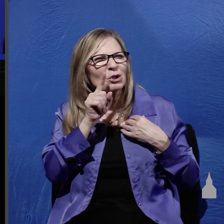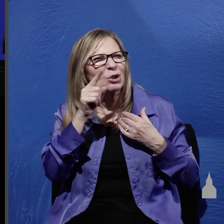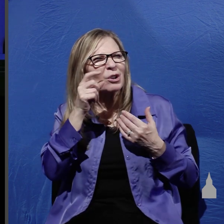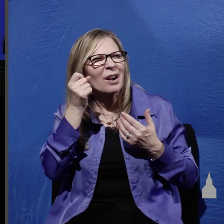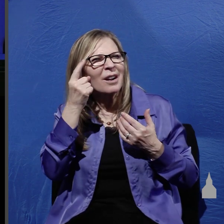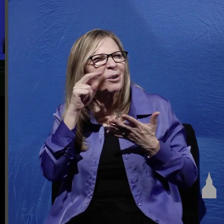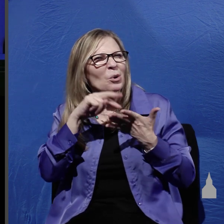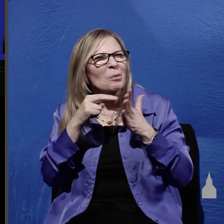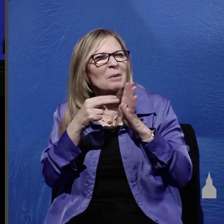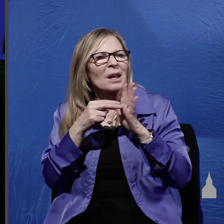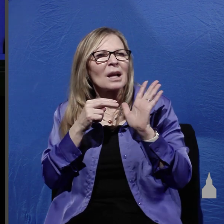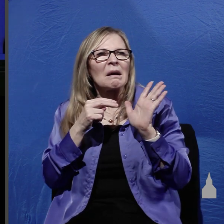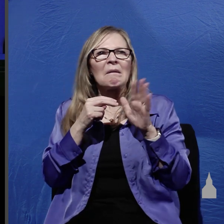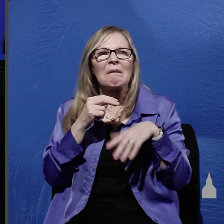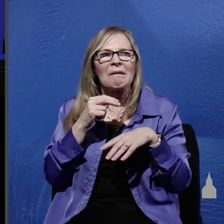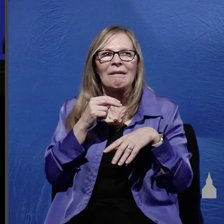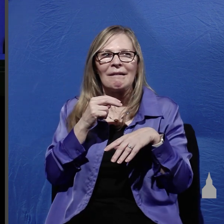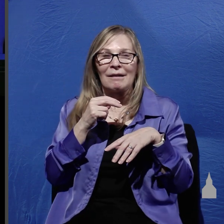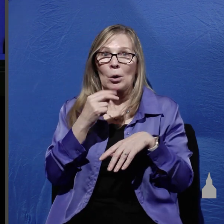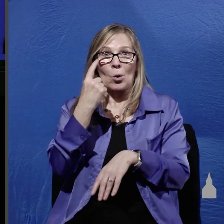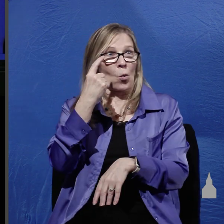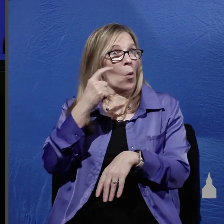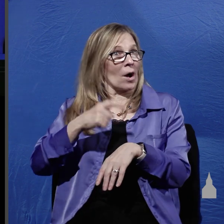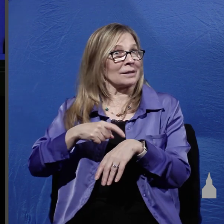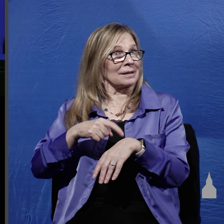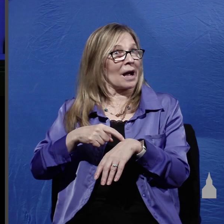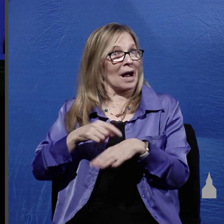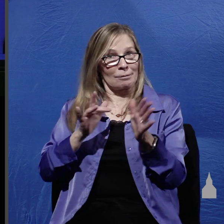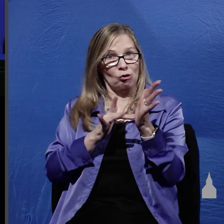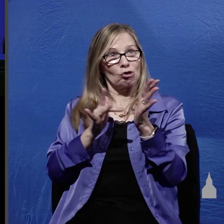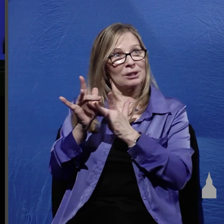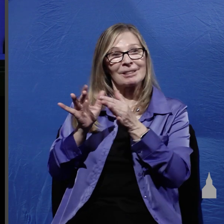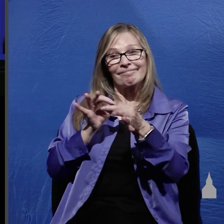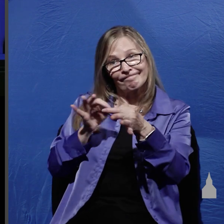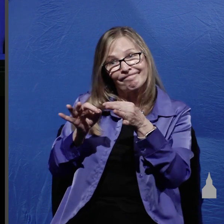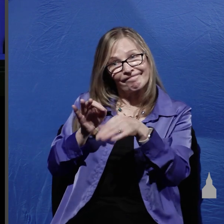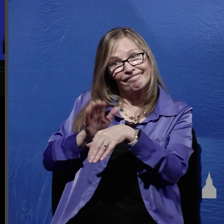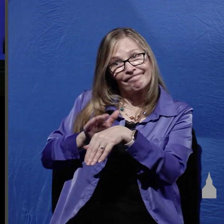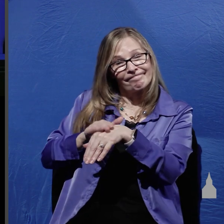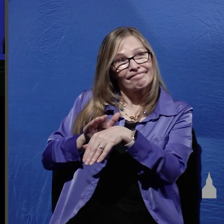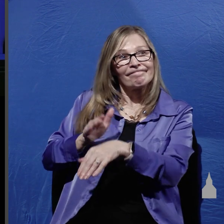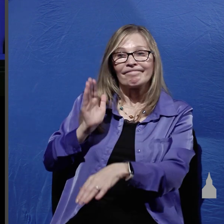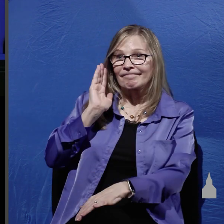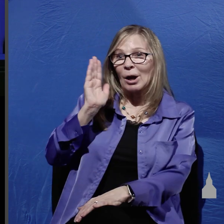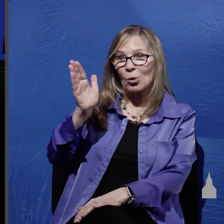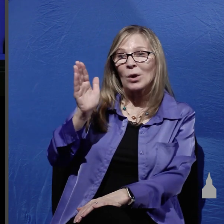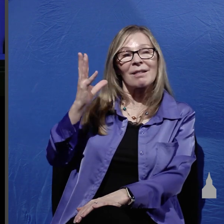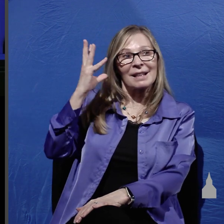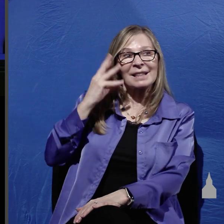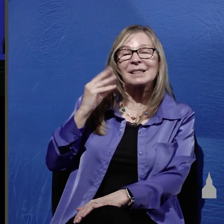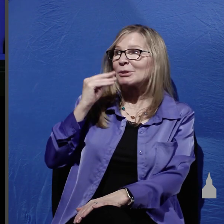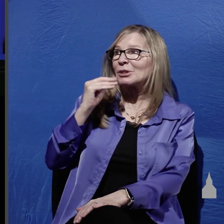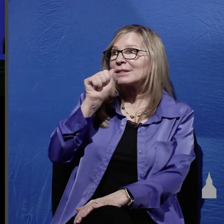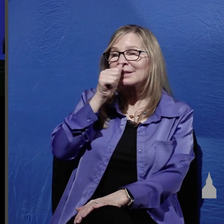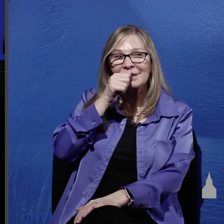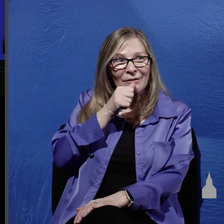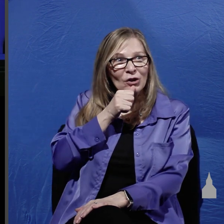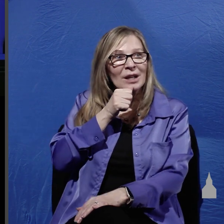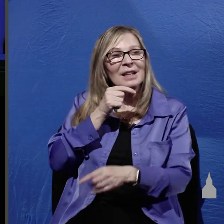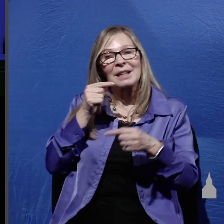in fact it was during one of the times that the Lord was telling them that he was going to experience this suffering this pain this death